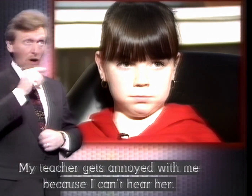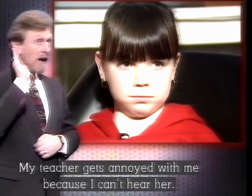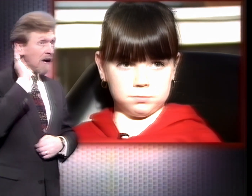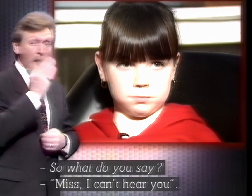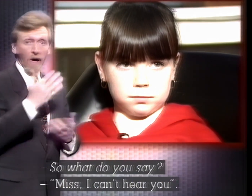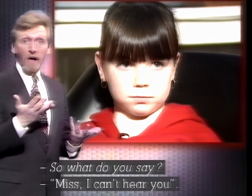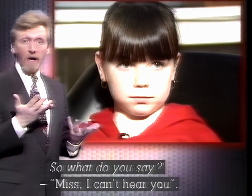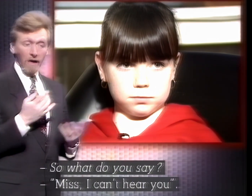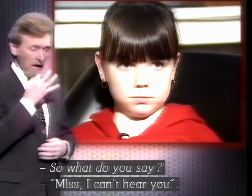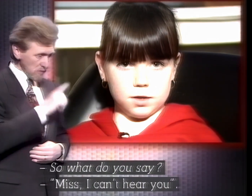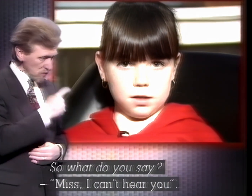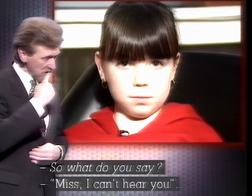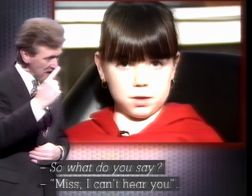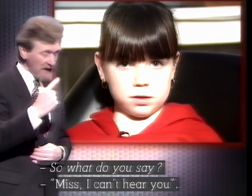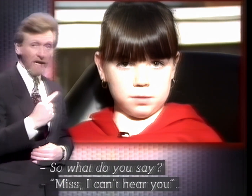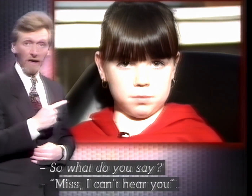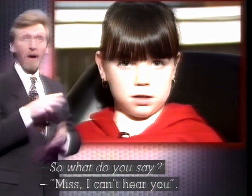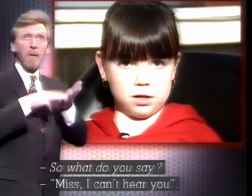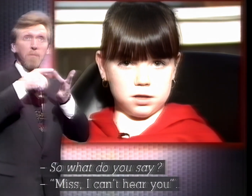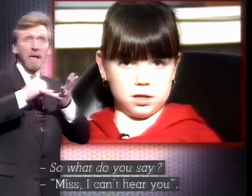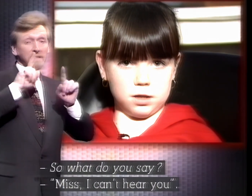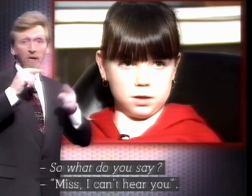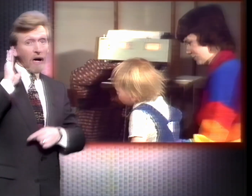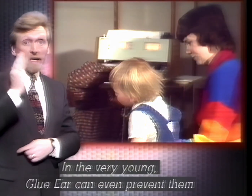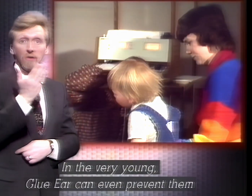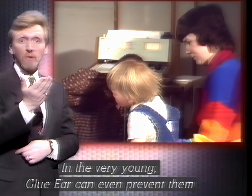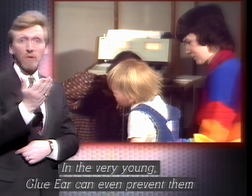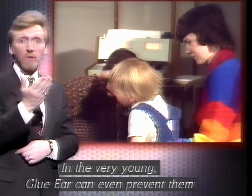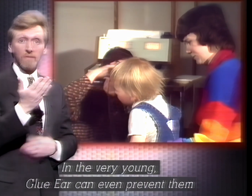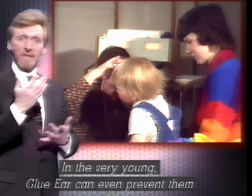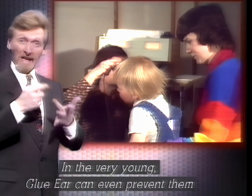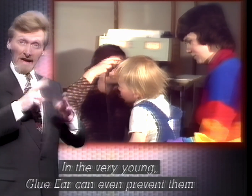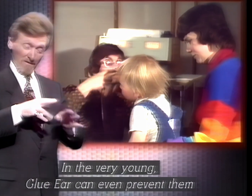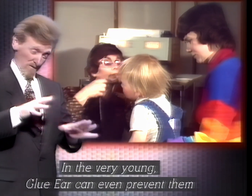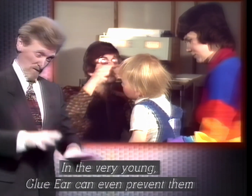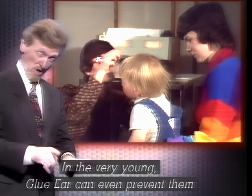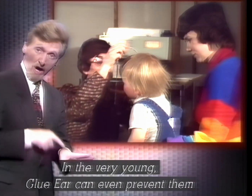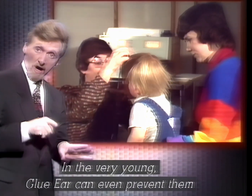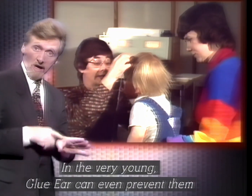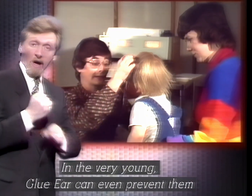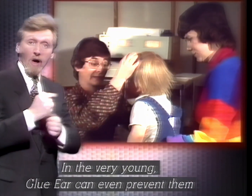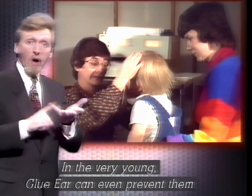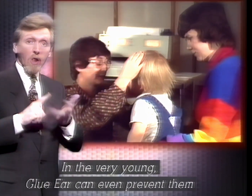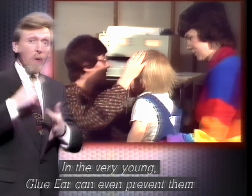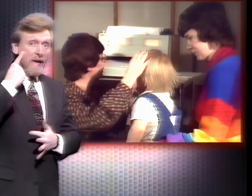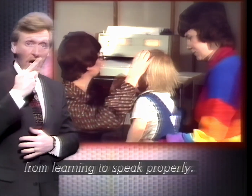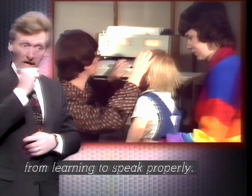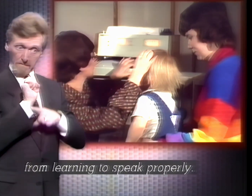So what do you say? Miss, I can't hear you. In the very young, glue ear can even prevent them learning to speak properly.